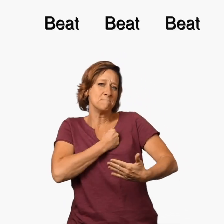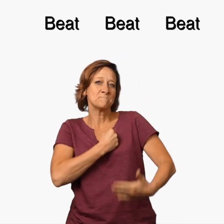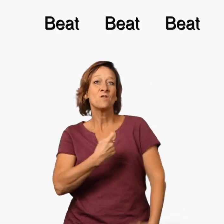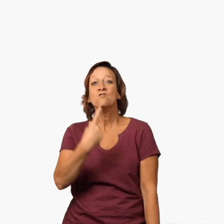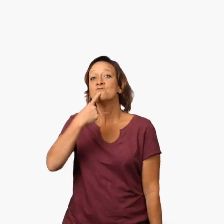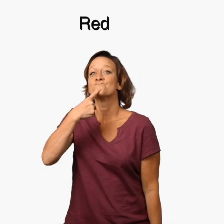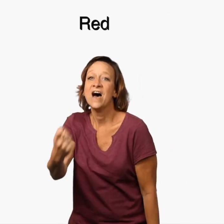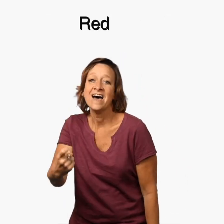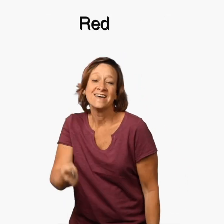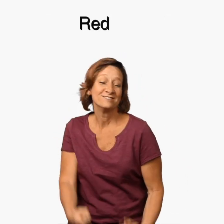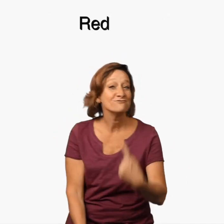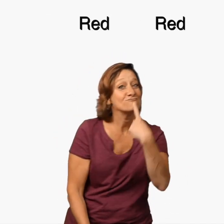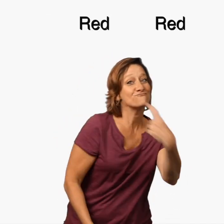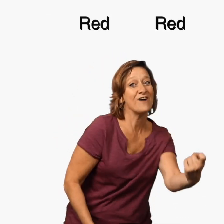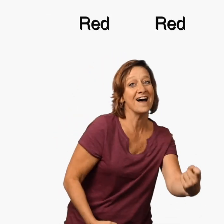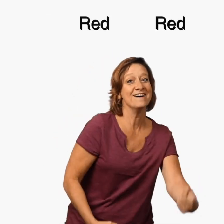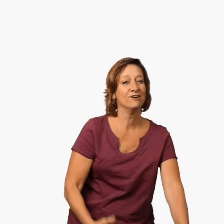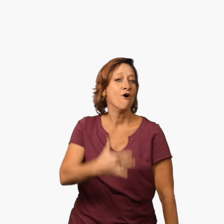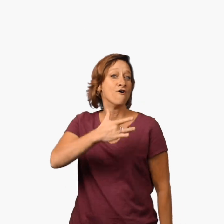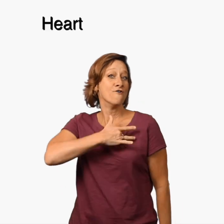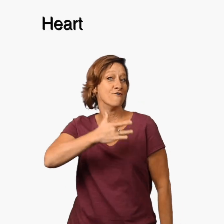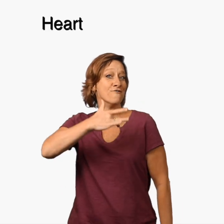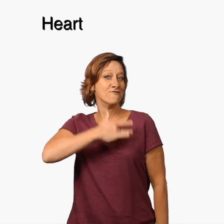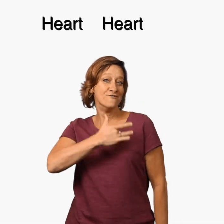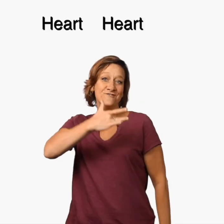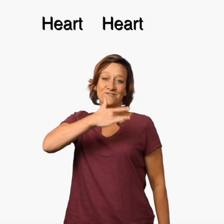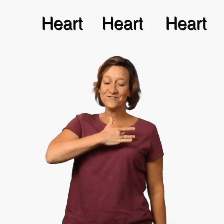Red, red Heart, heart, heart